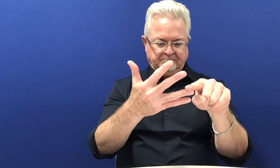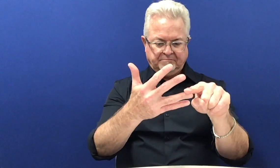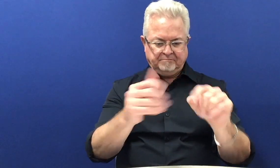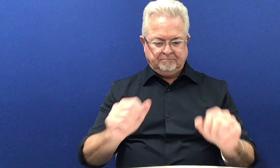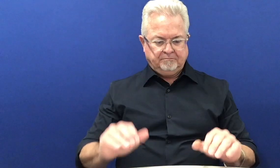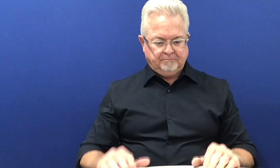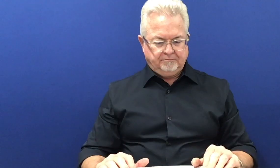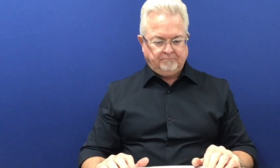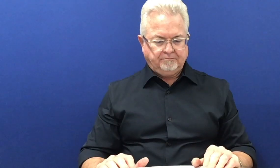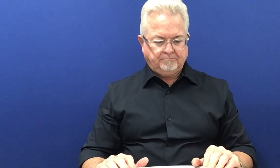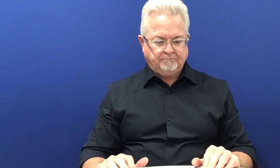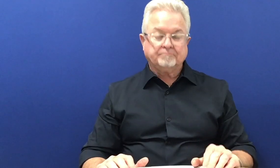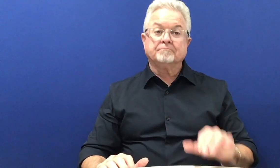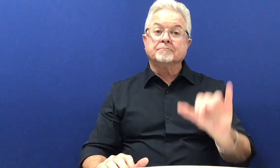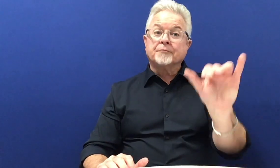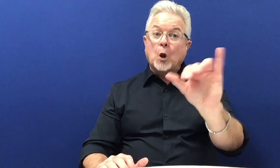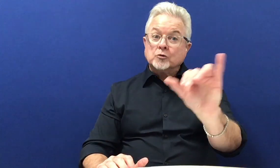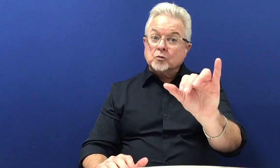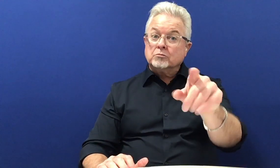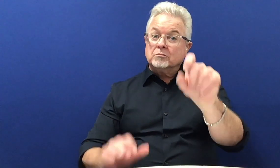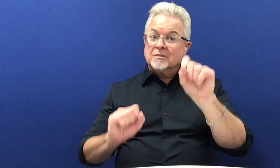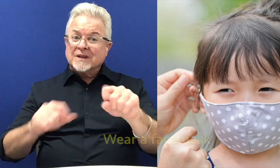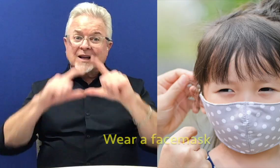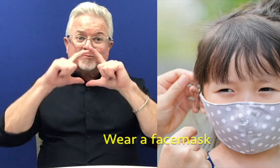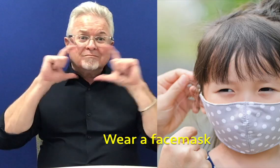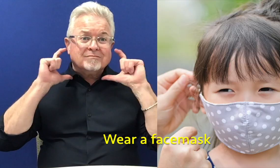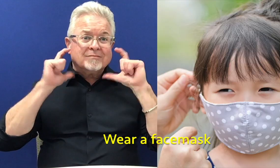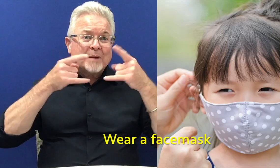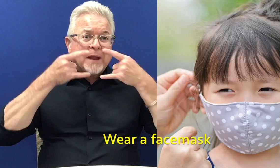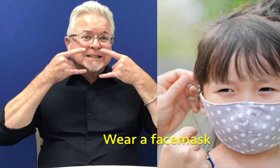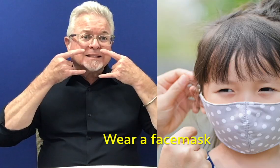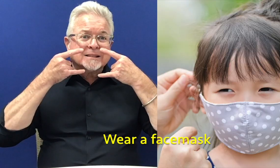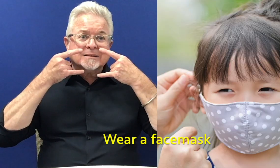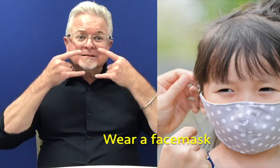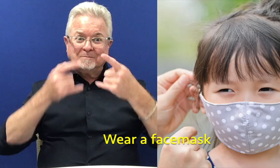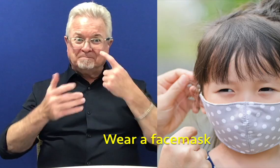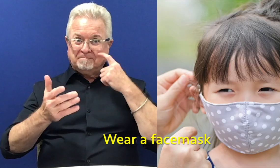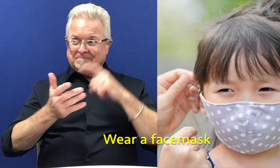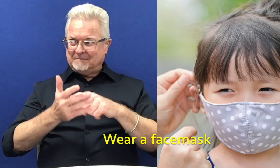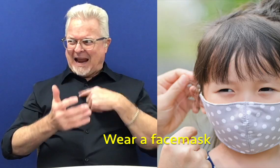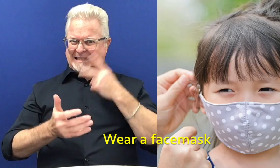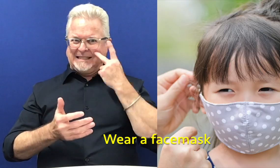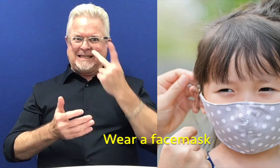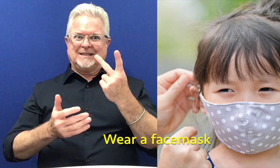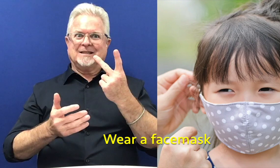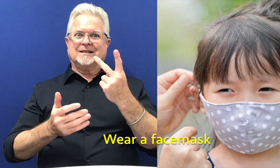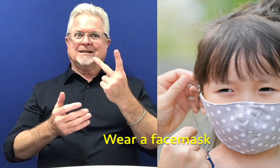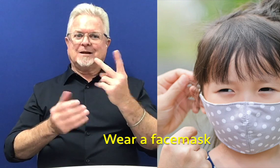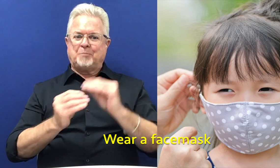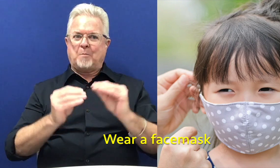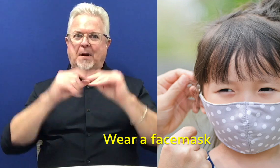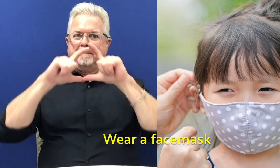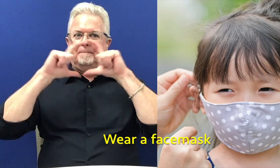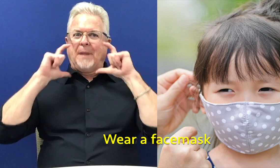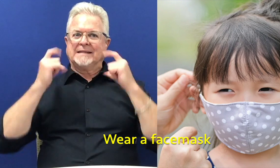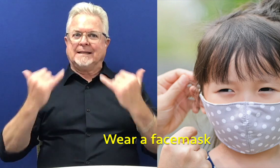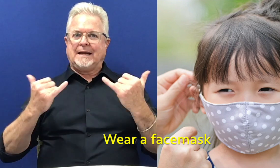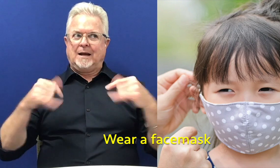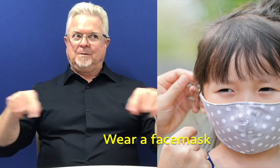it's okay to go out again. Also, wear a mask. I see people all around me